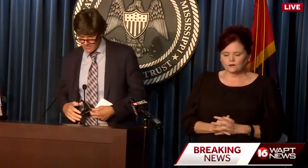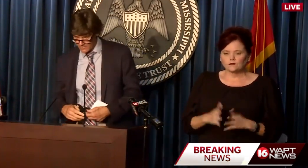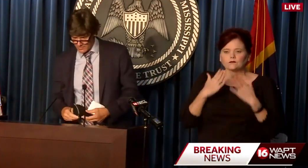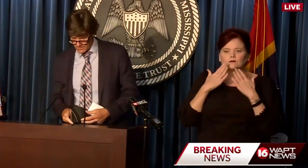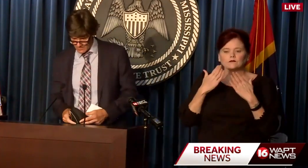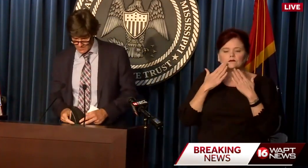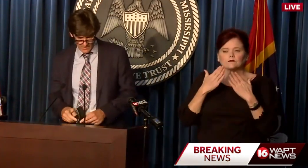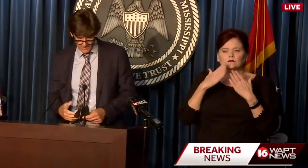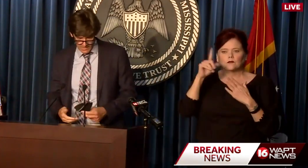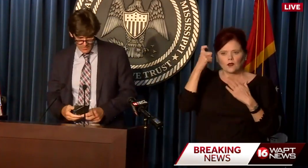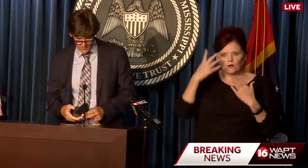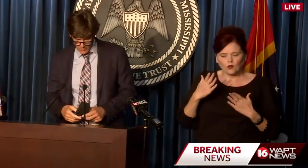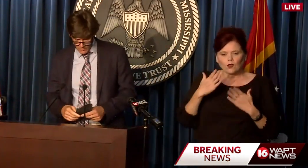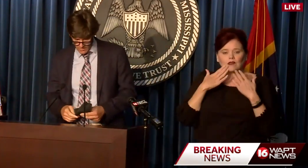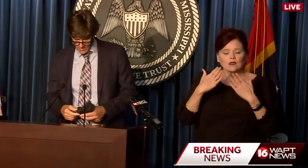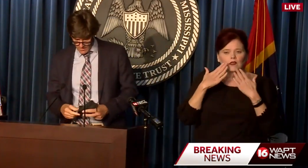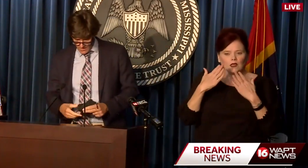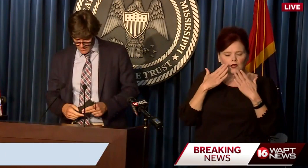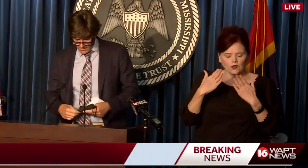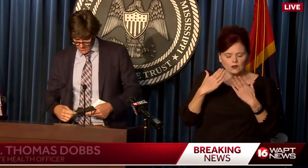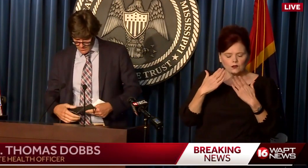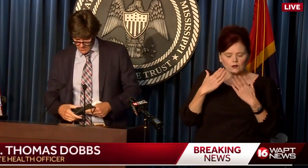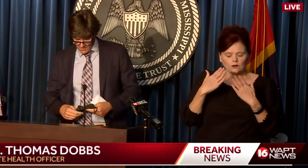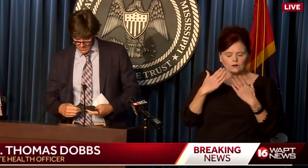Thank you very much, Governor, and thank you for